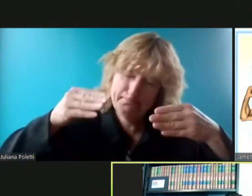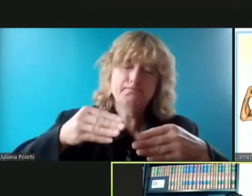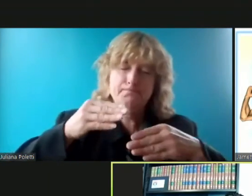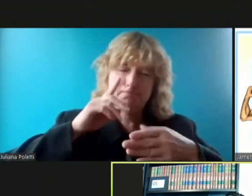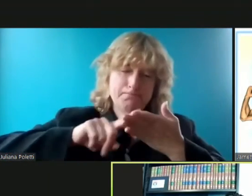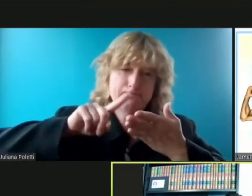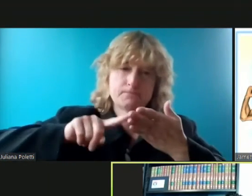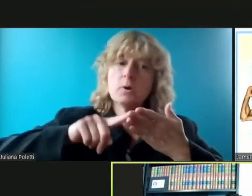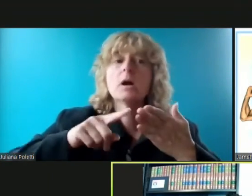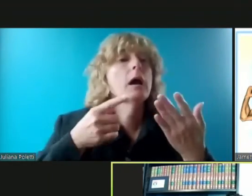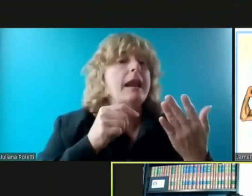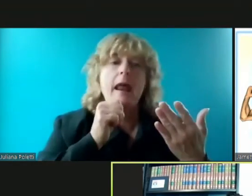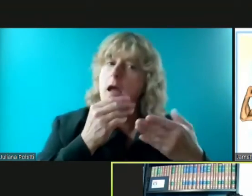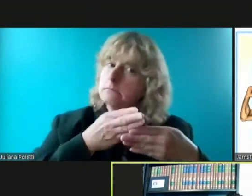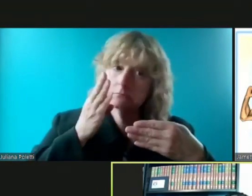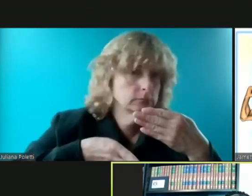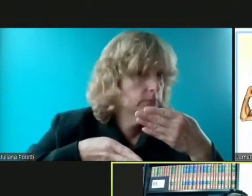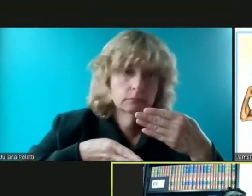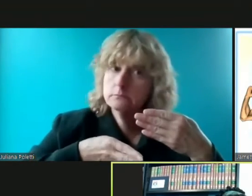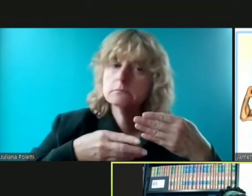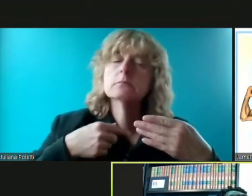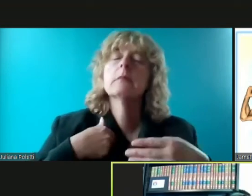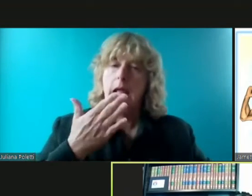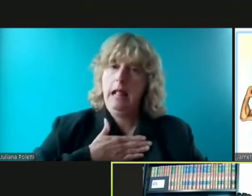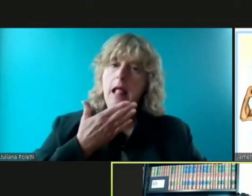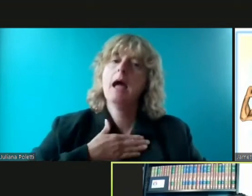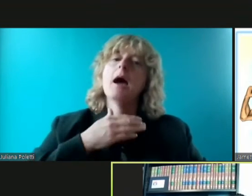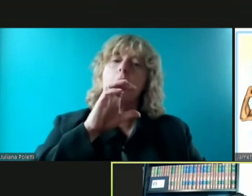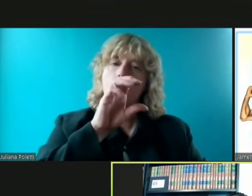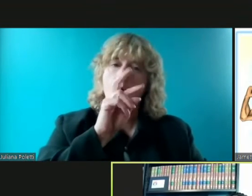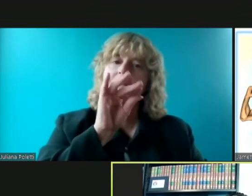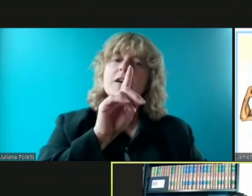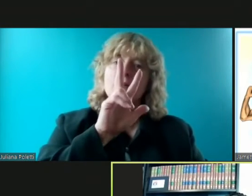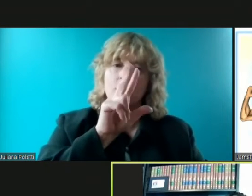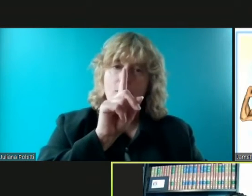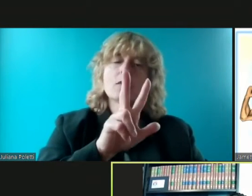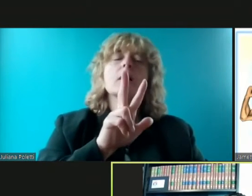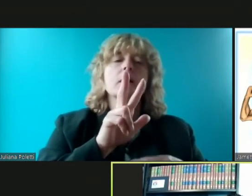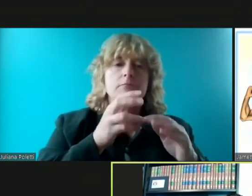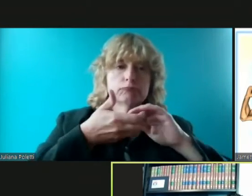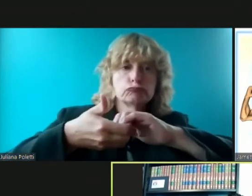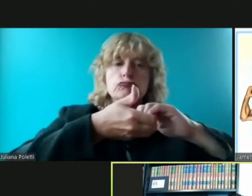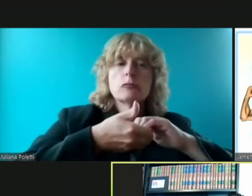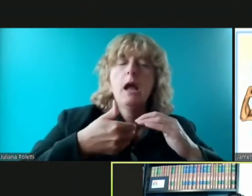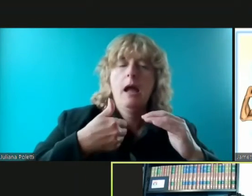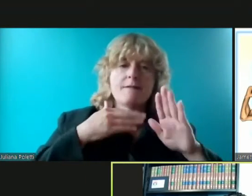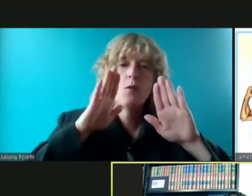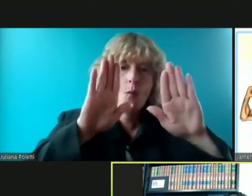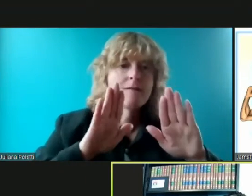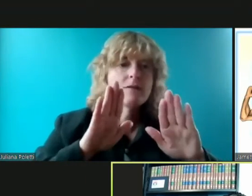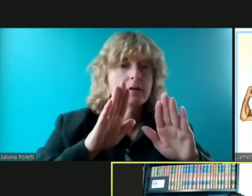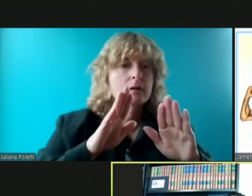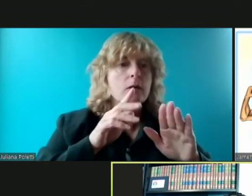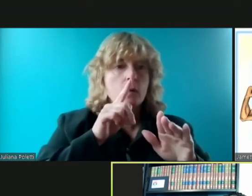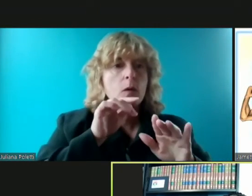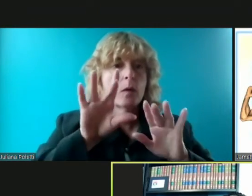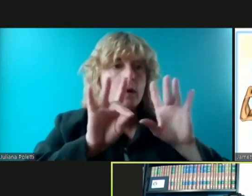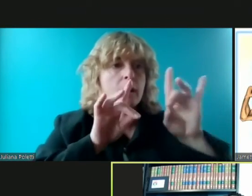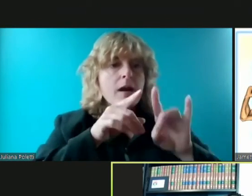i i'm glad that the 313 covet coalition has such wonderful people as the um the one that just spoke from the detroit